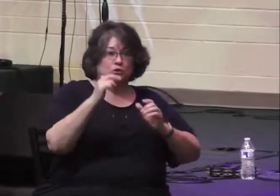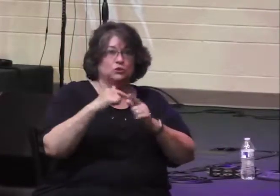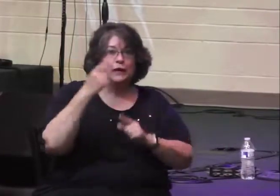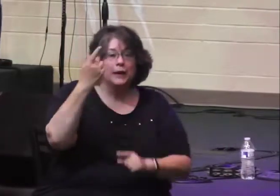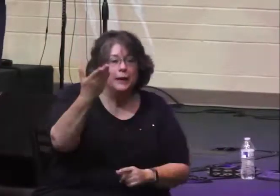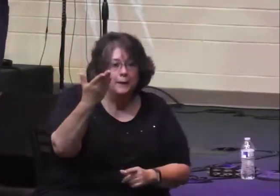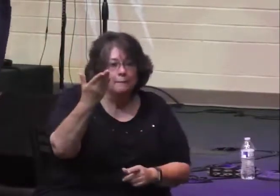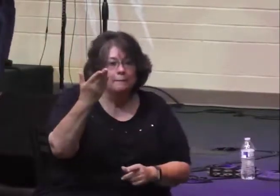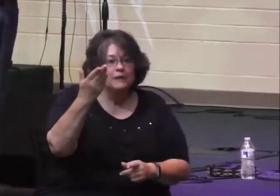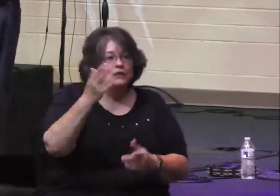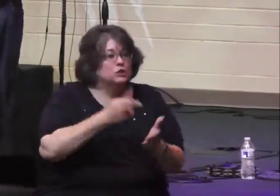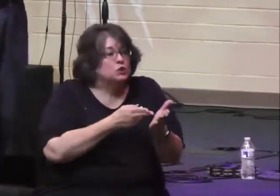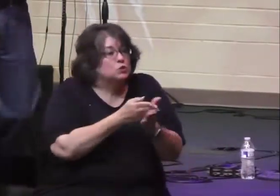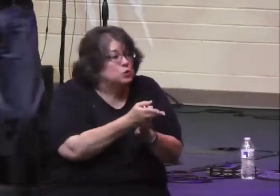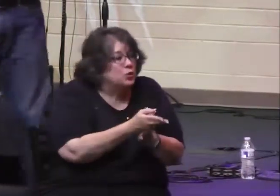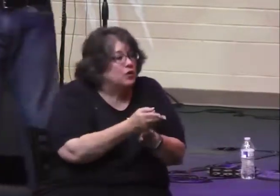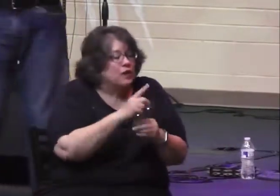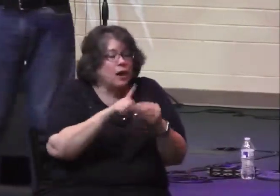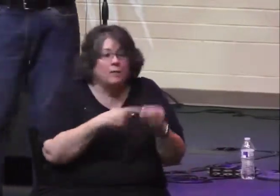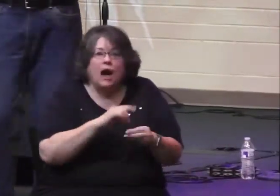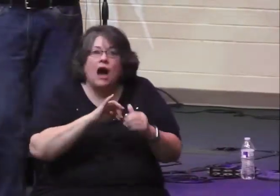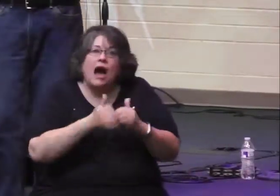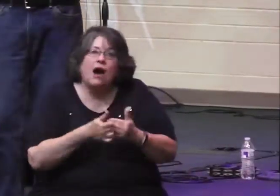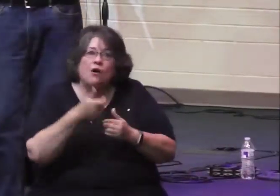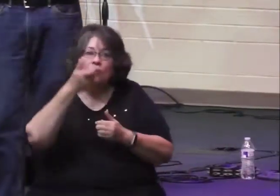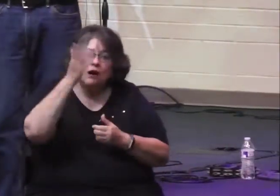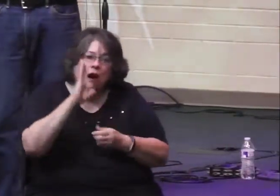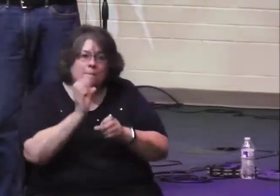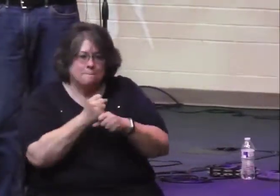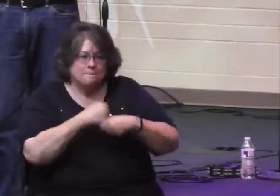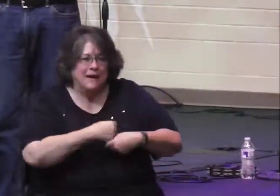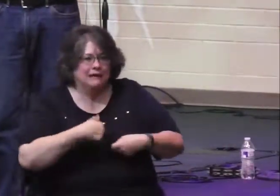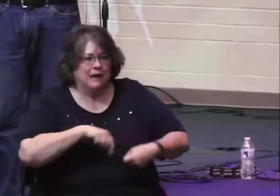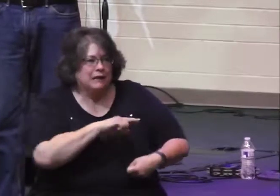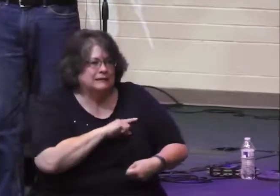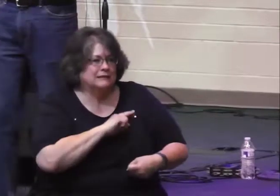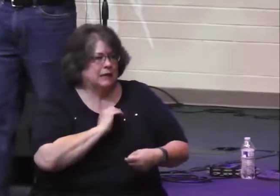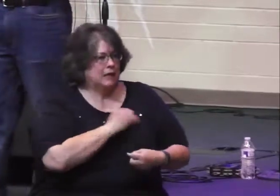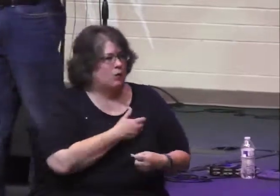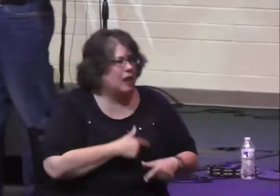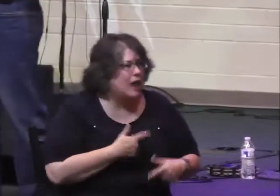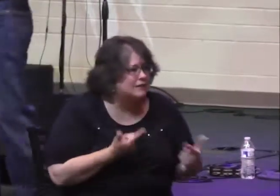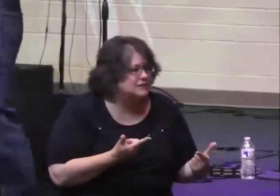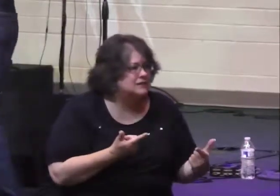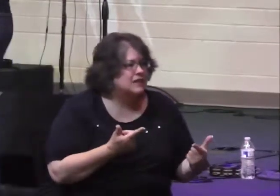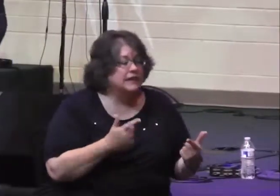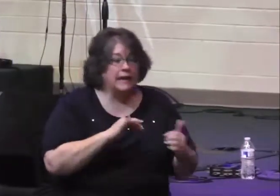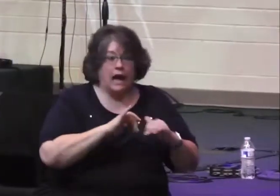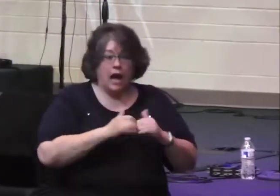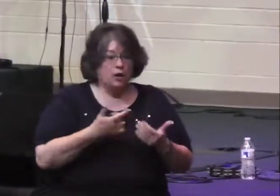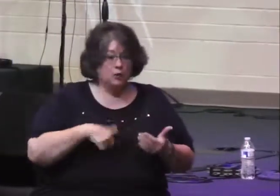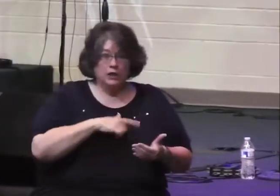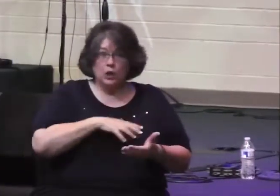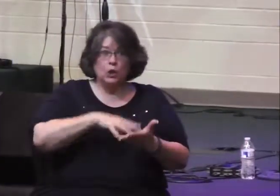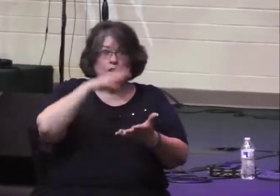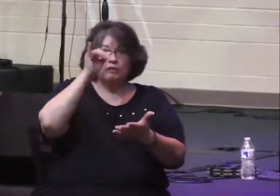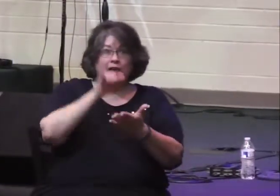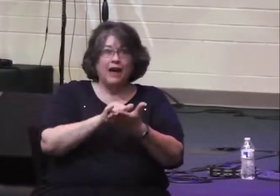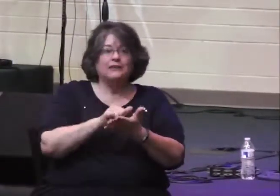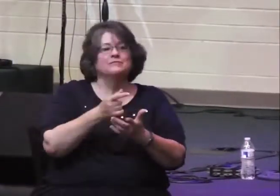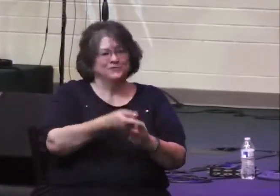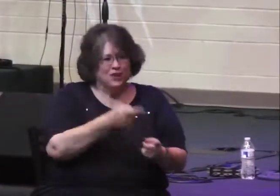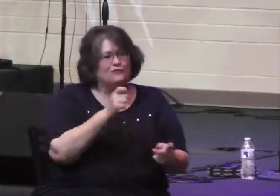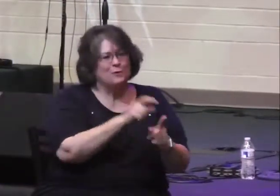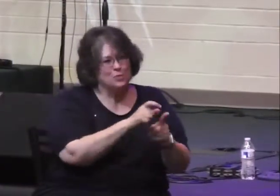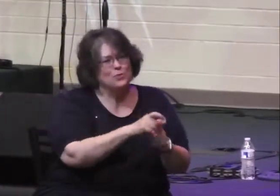relationship to him. The truth about how God designed for life to be lived. And we learn about those things in the Word of God.